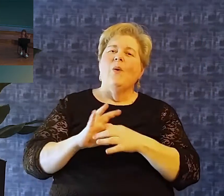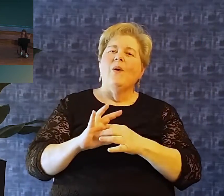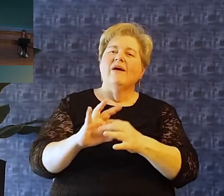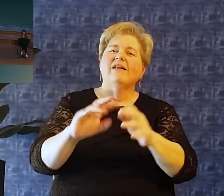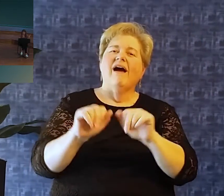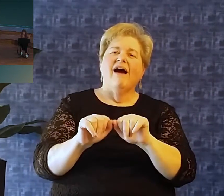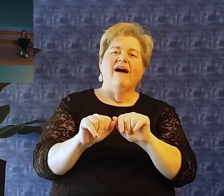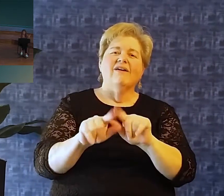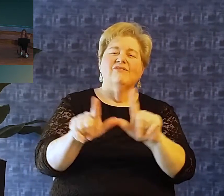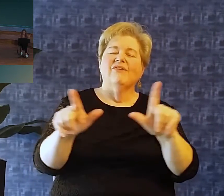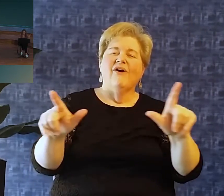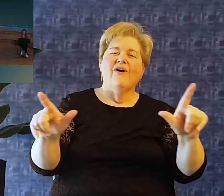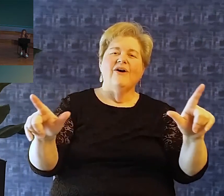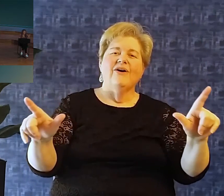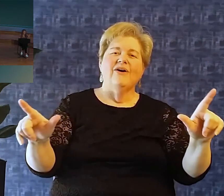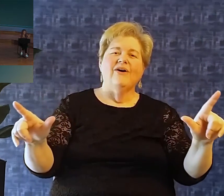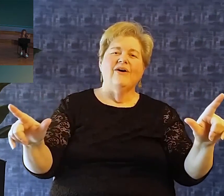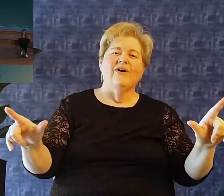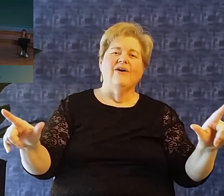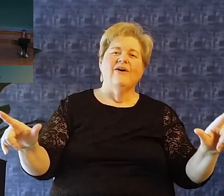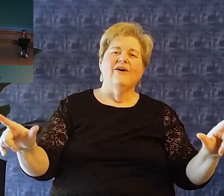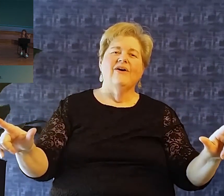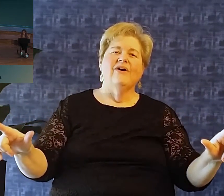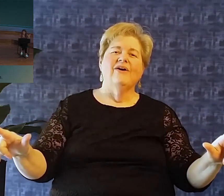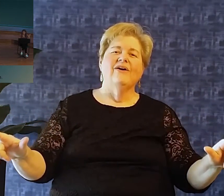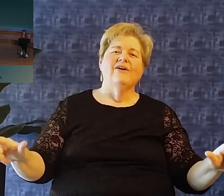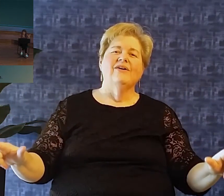He is of all